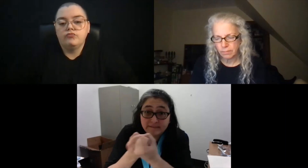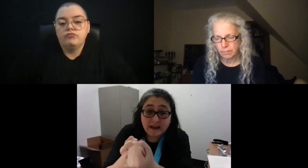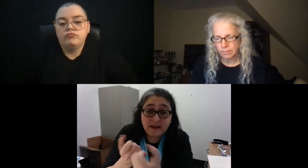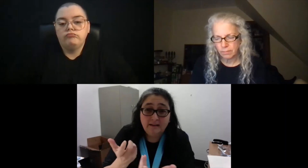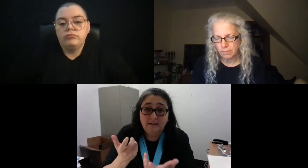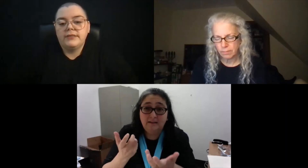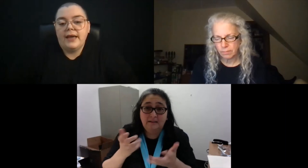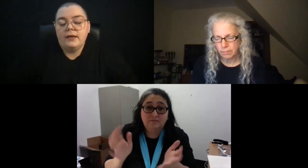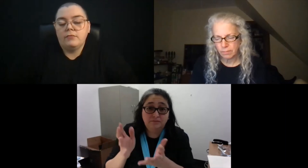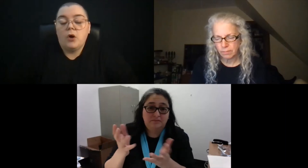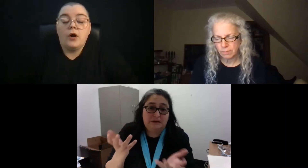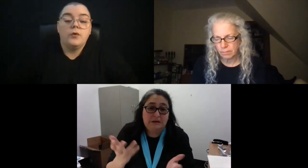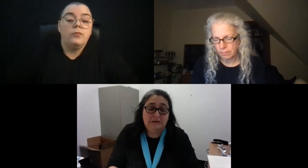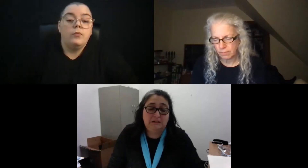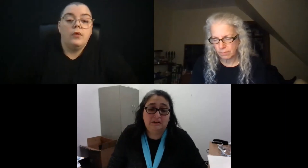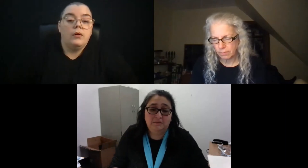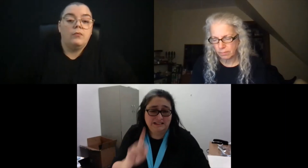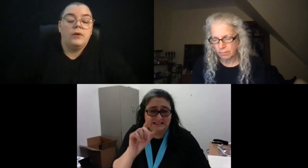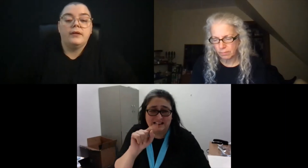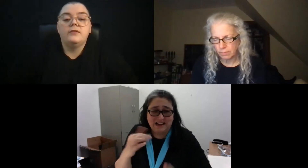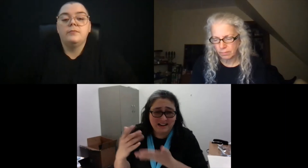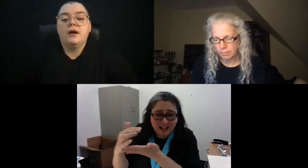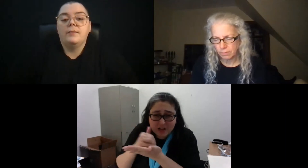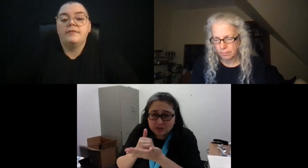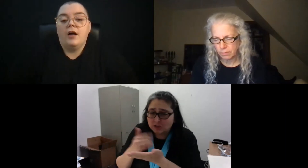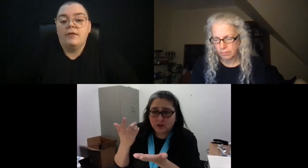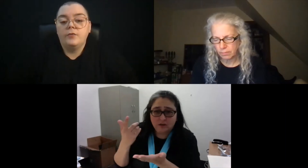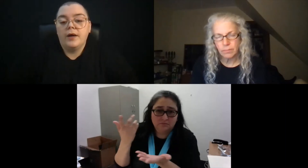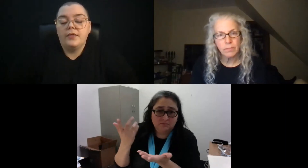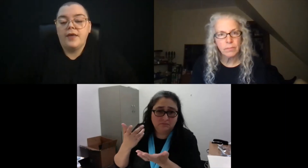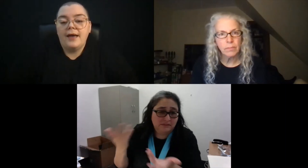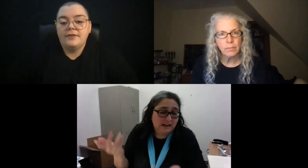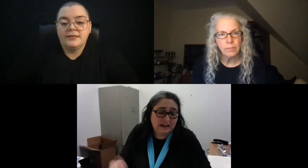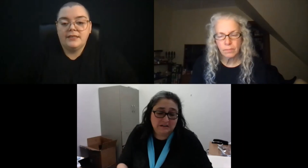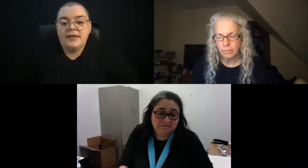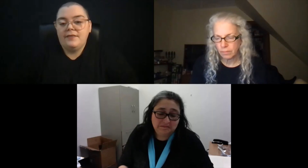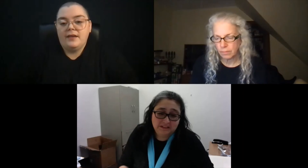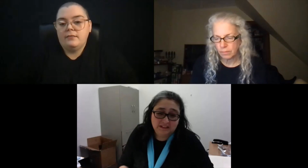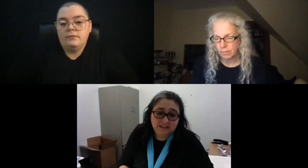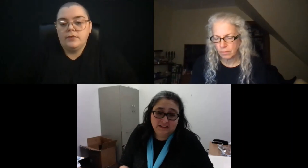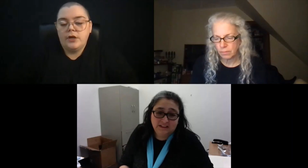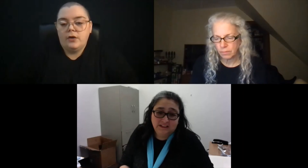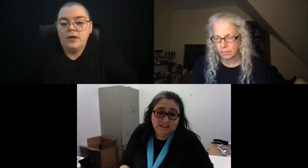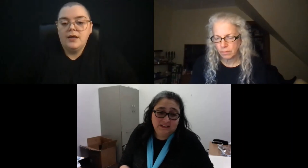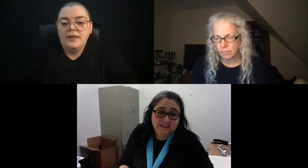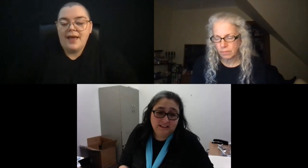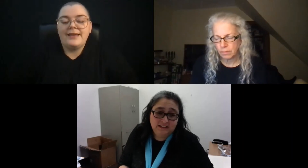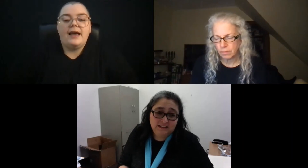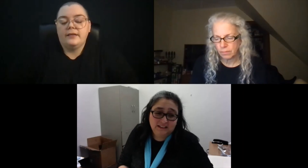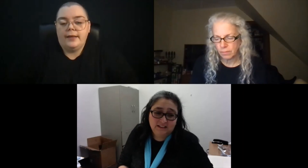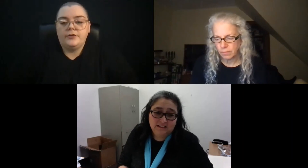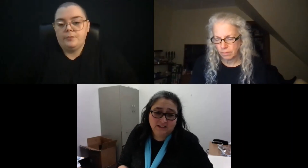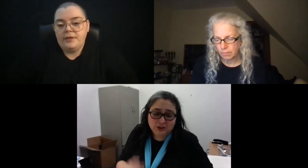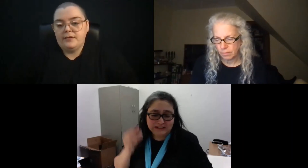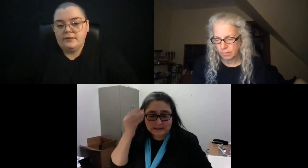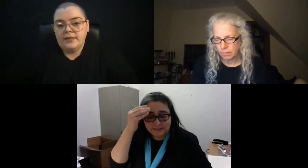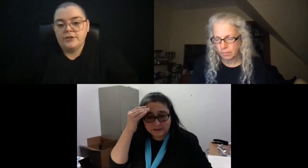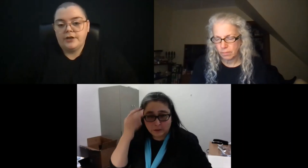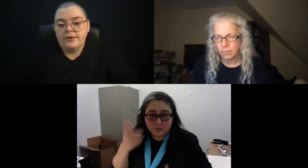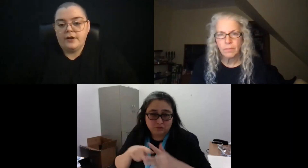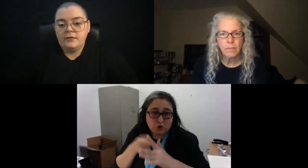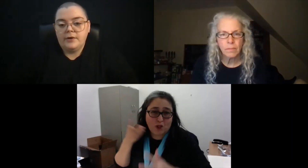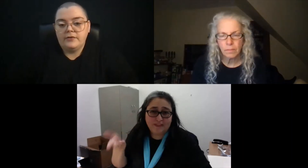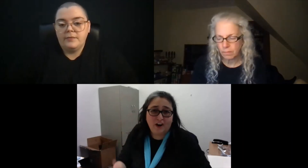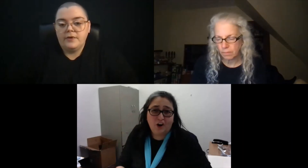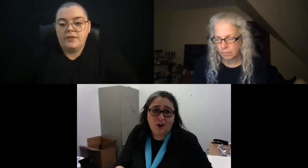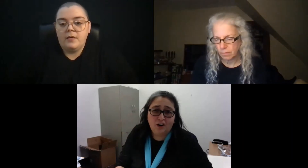say, you know, are you willing to become involved with advocacy and then, you know, that data collection piece that